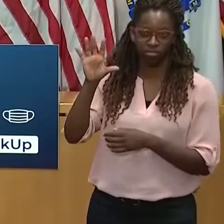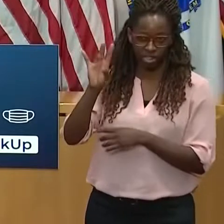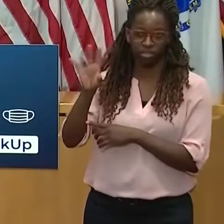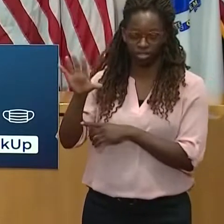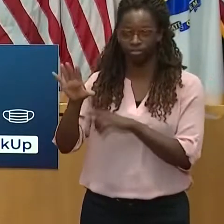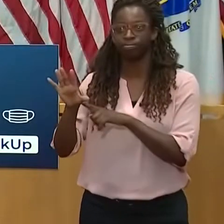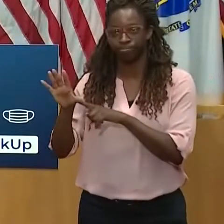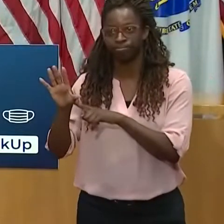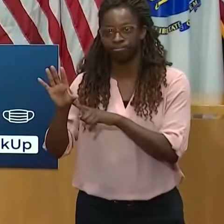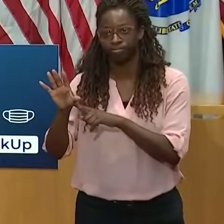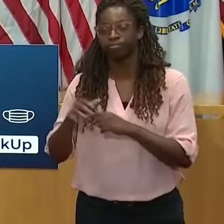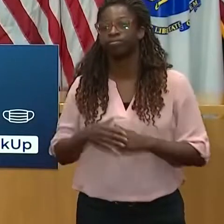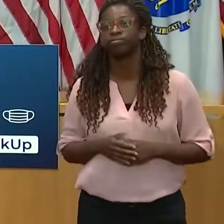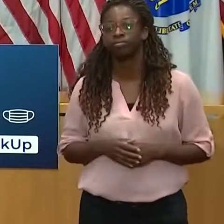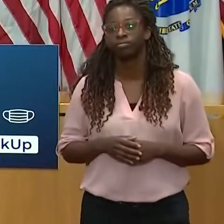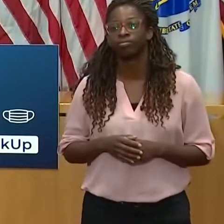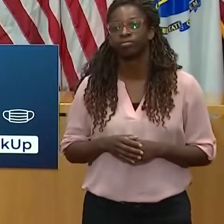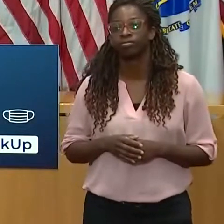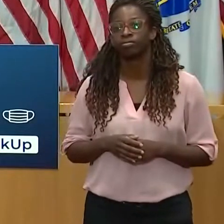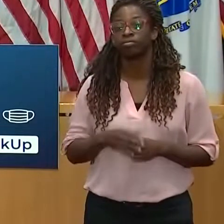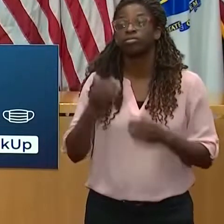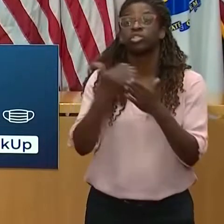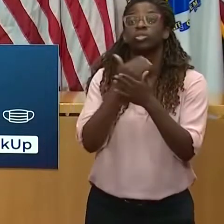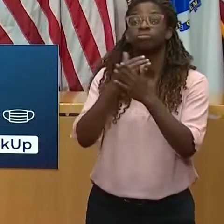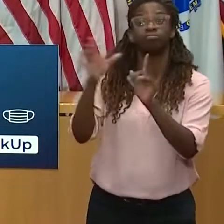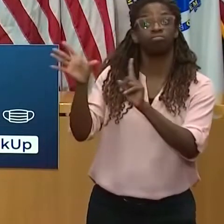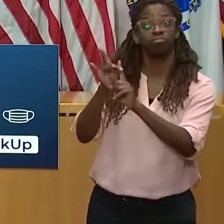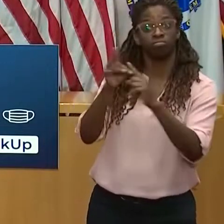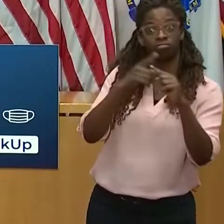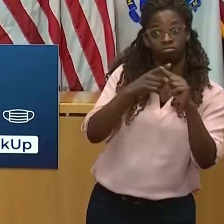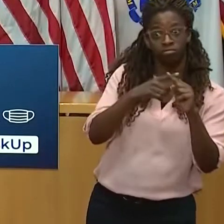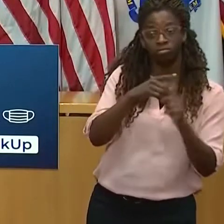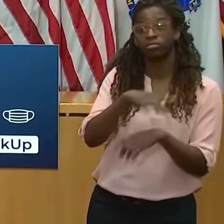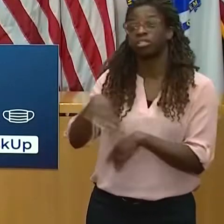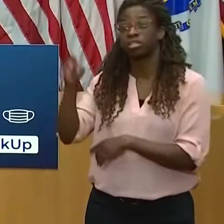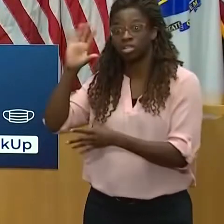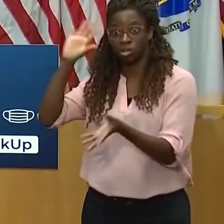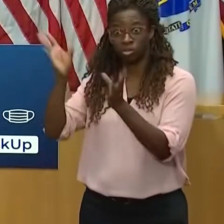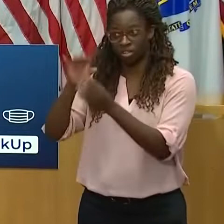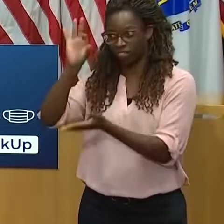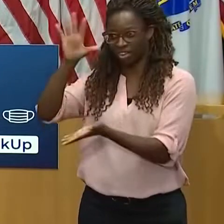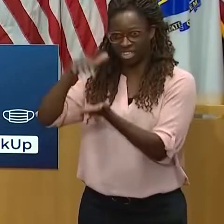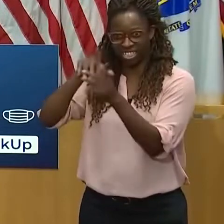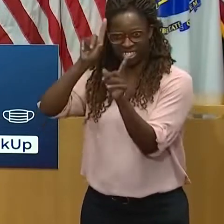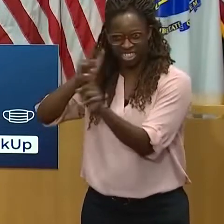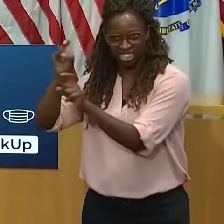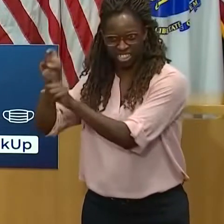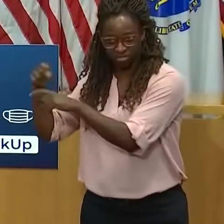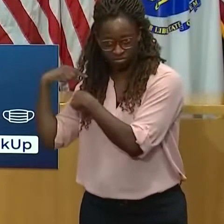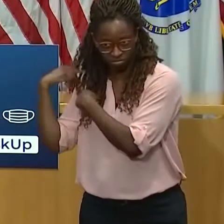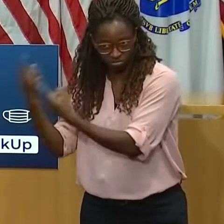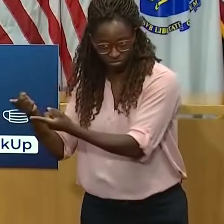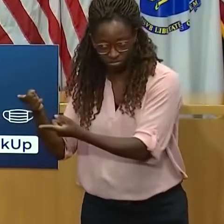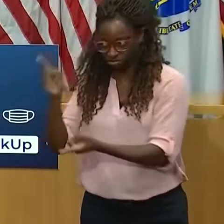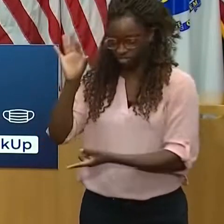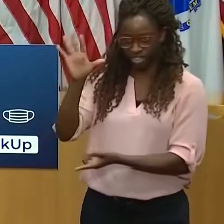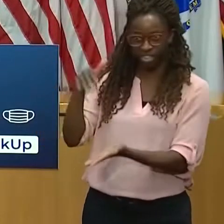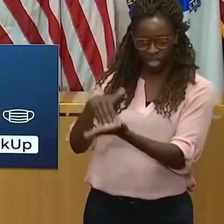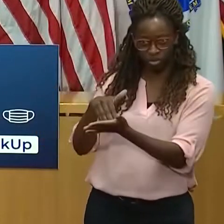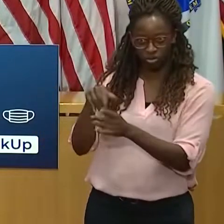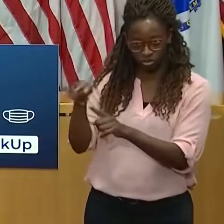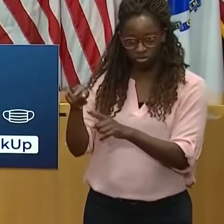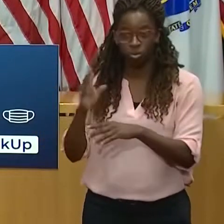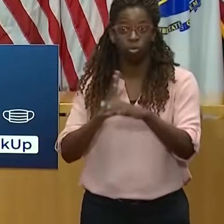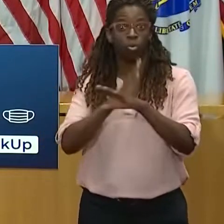92,627 tests. We've now conducted over 9.9 million tests here in Massachusetts.